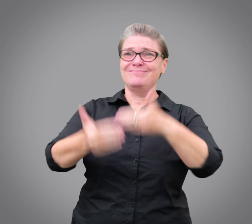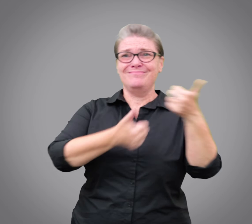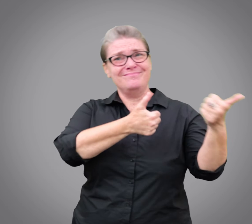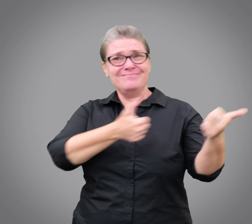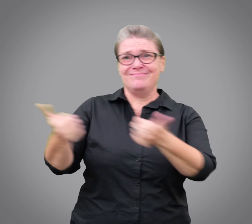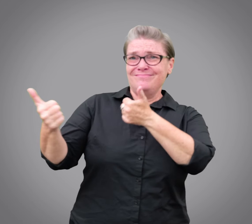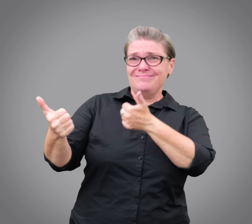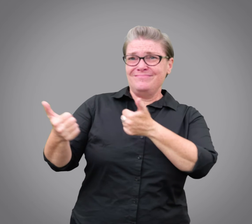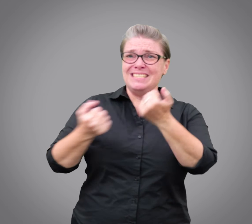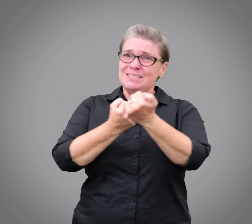lifestyle.